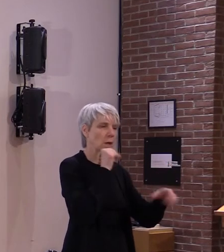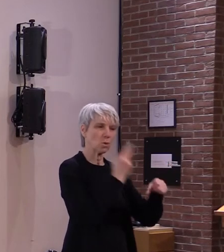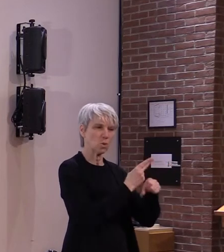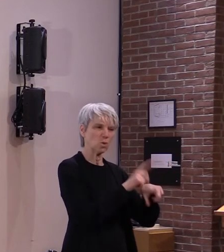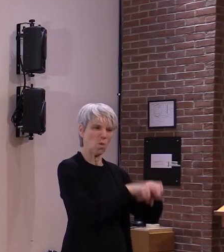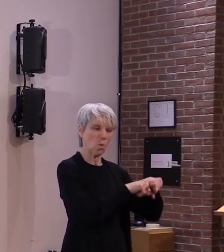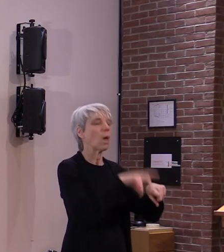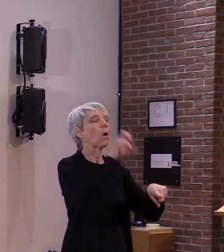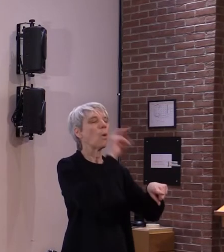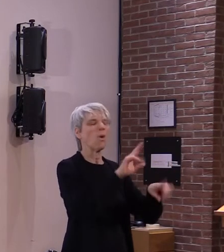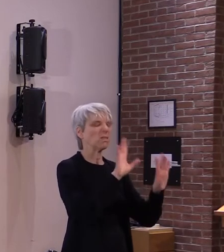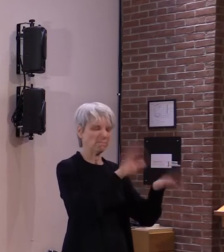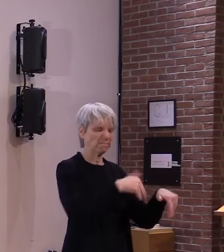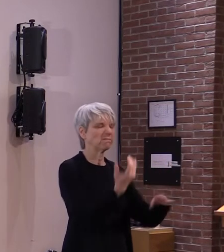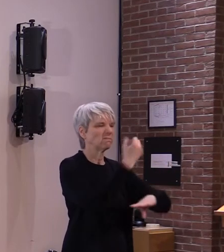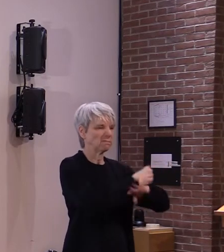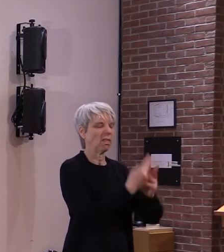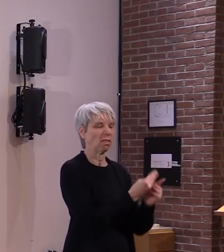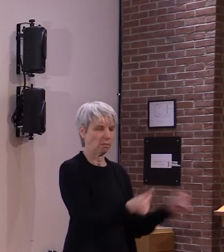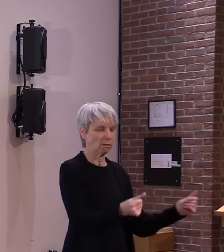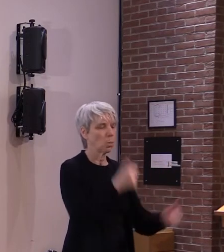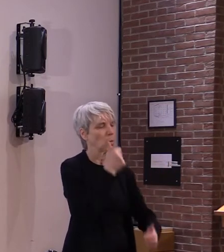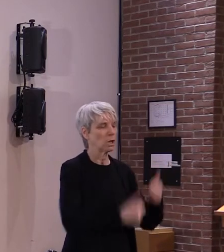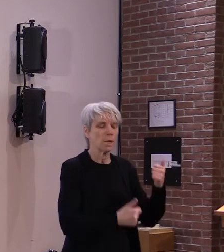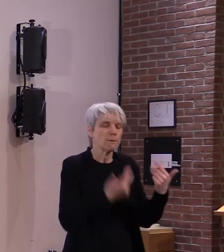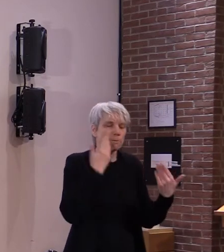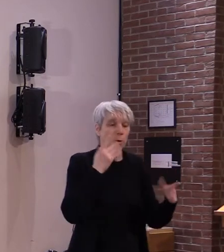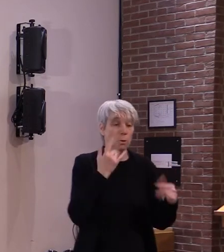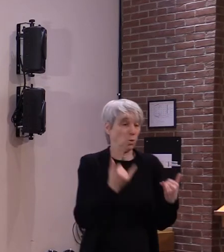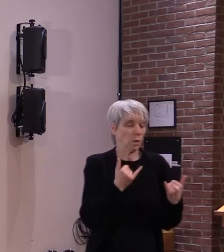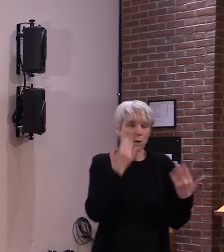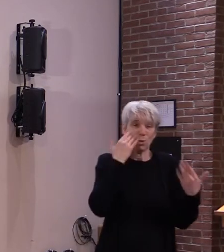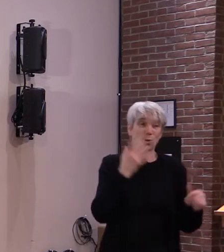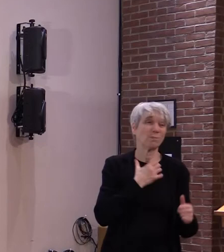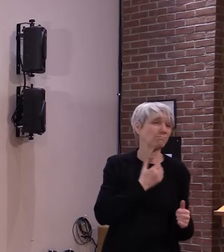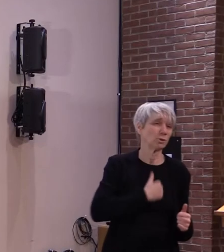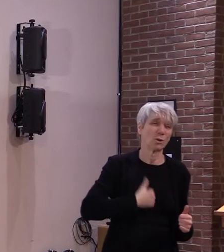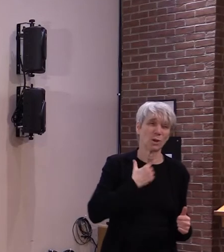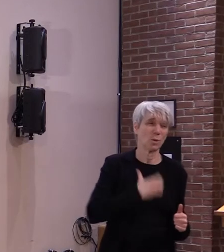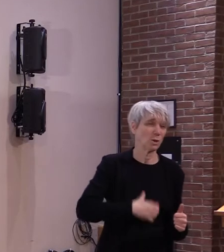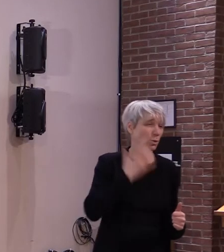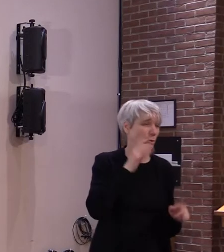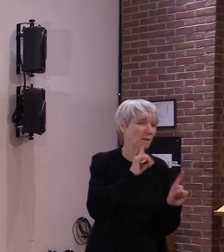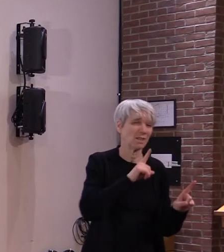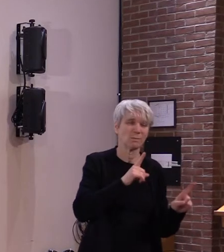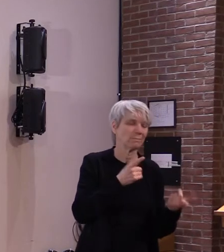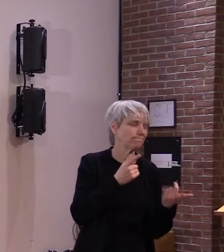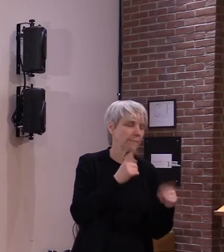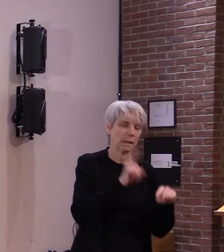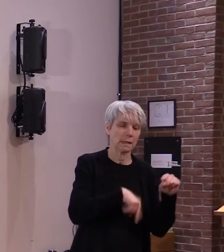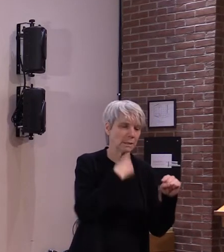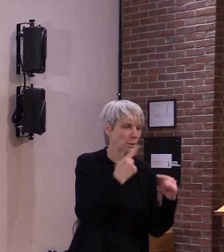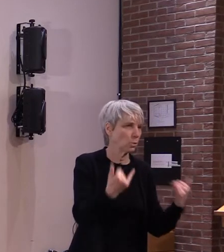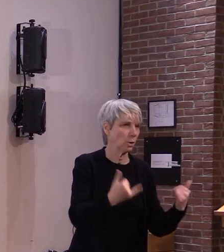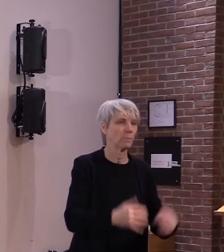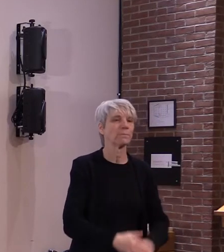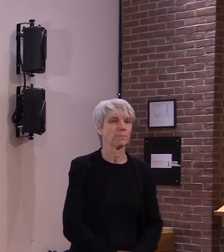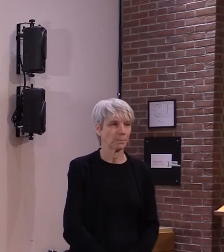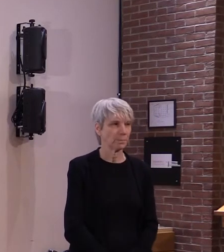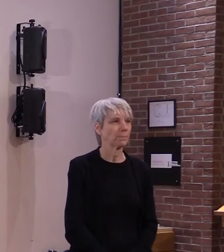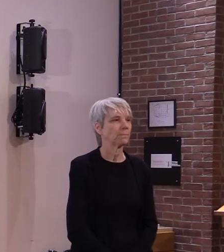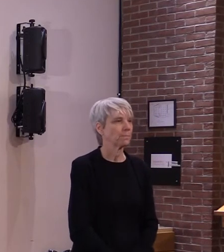um but i can't tell you today uh what that what that's going to be i wish i could all right thanks